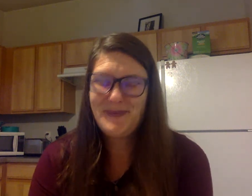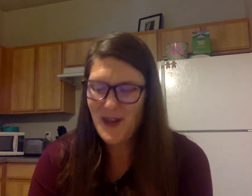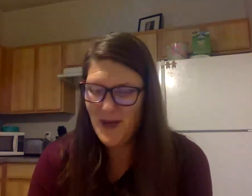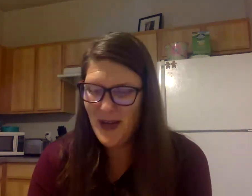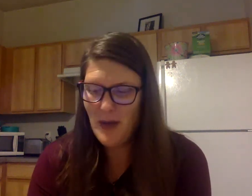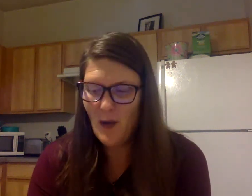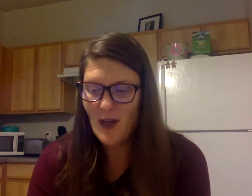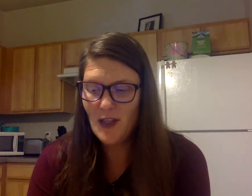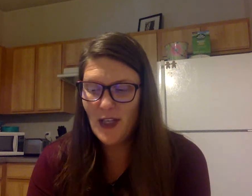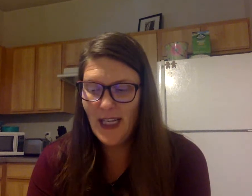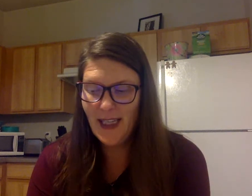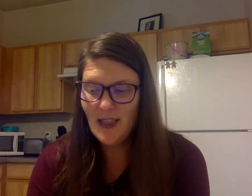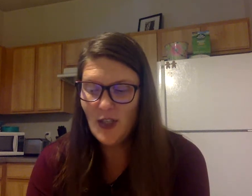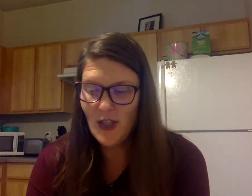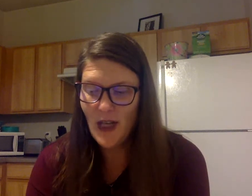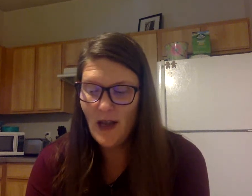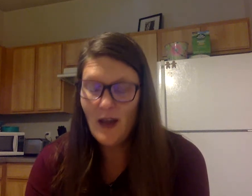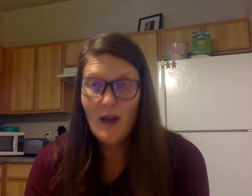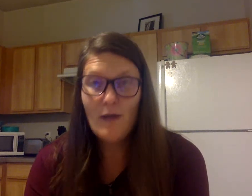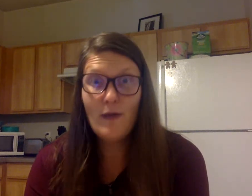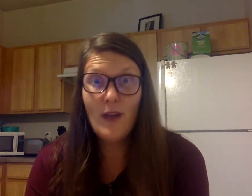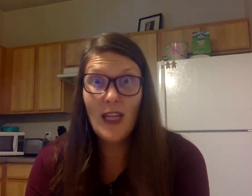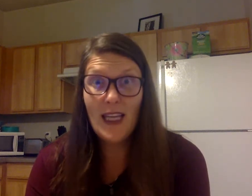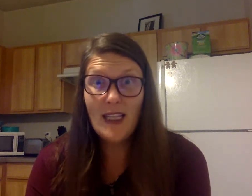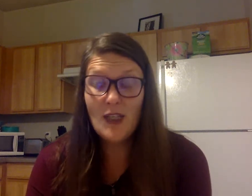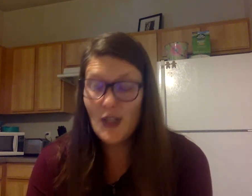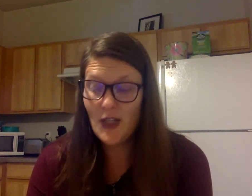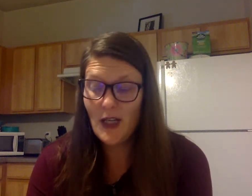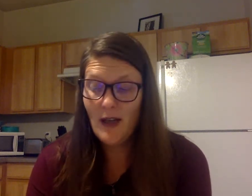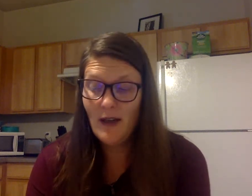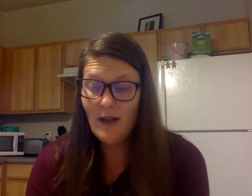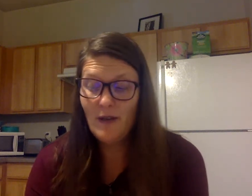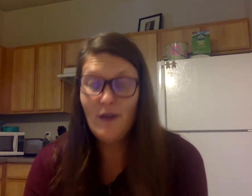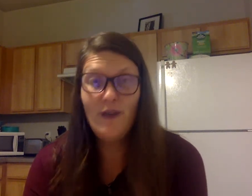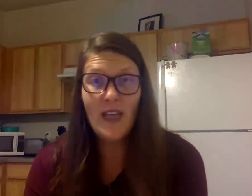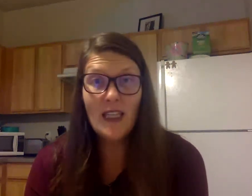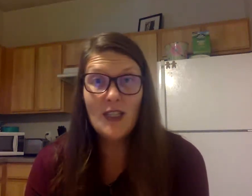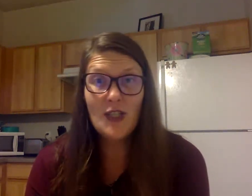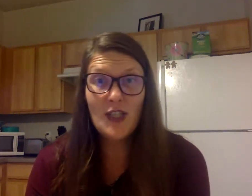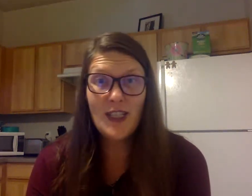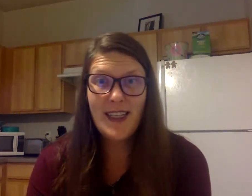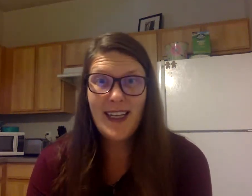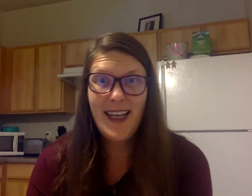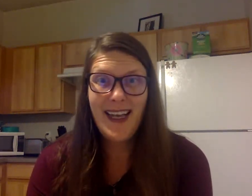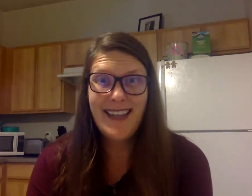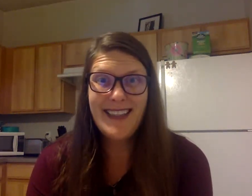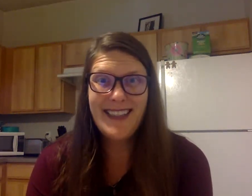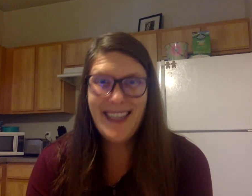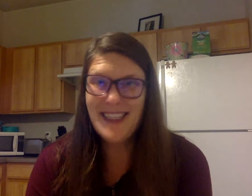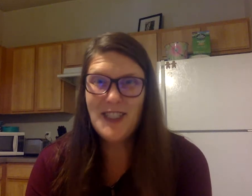Okay, my words are inch, flinch, finch, and cinch.